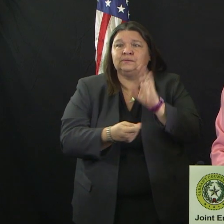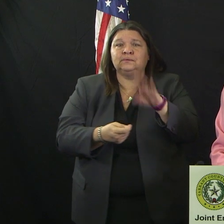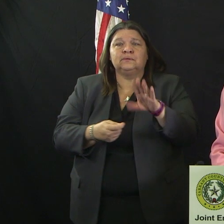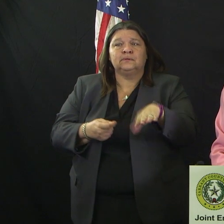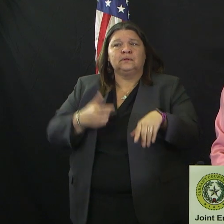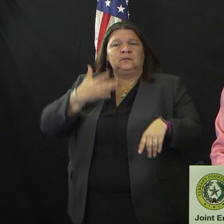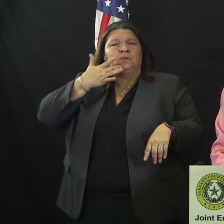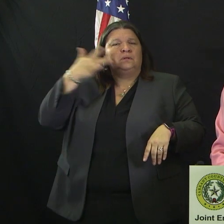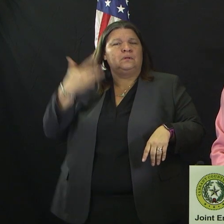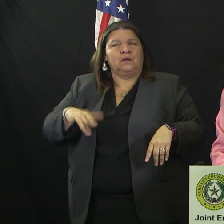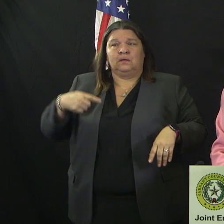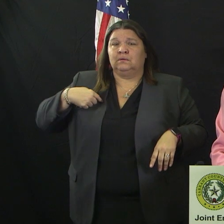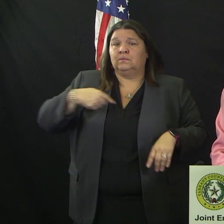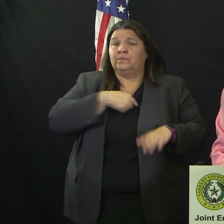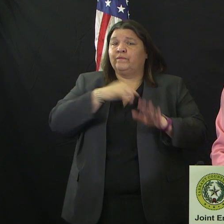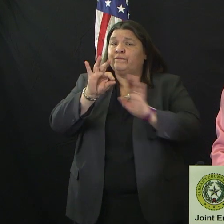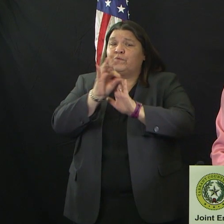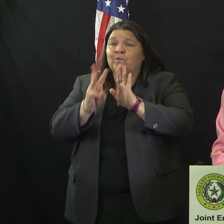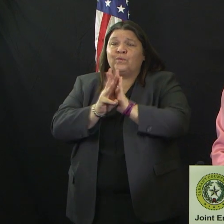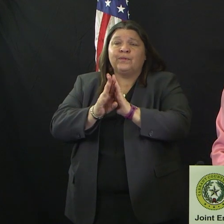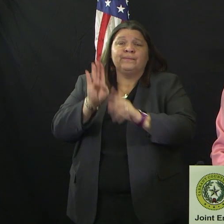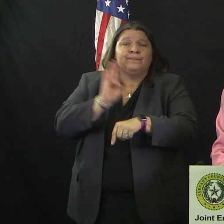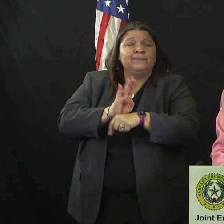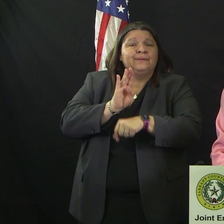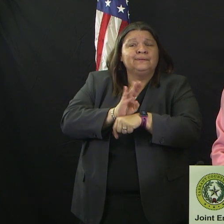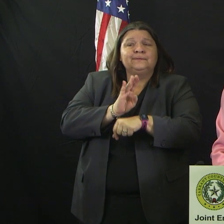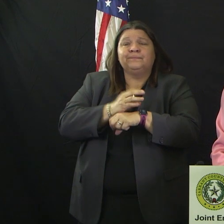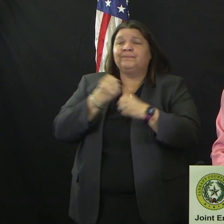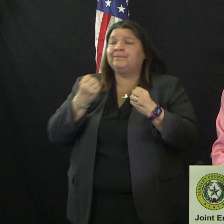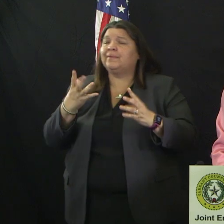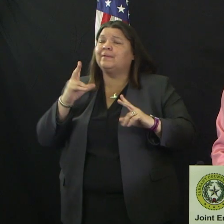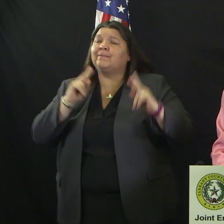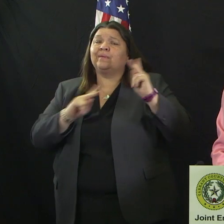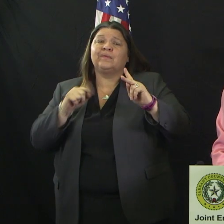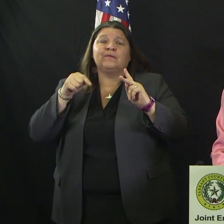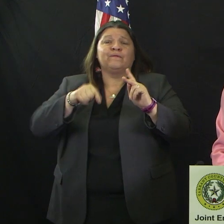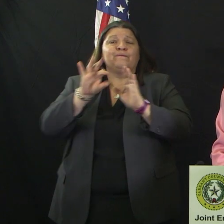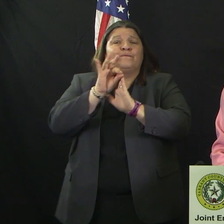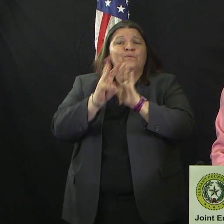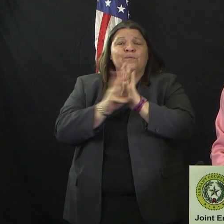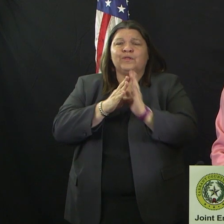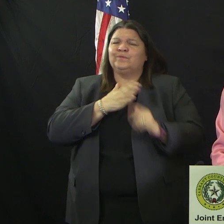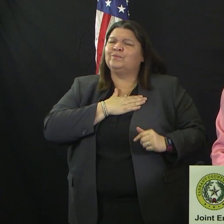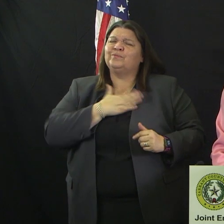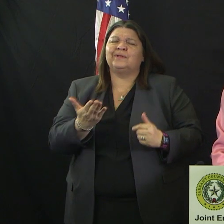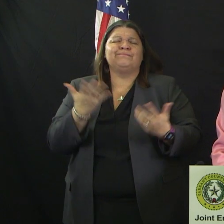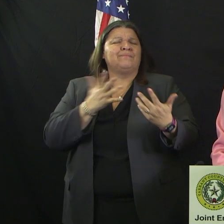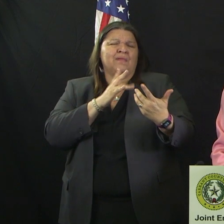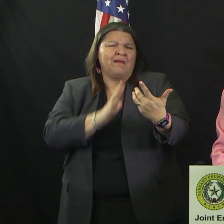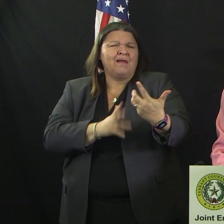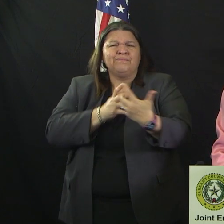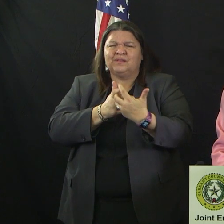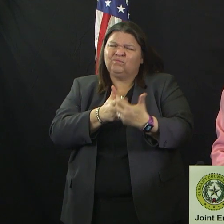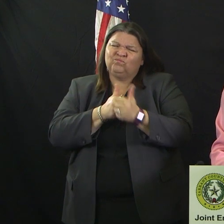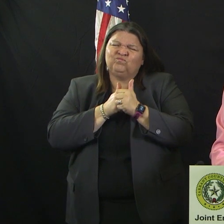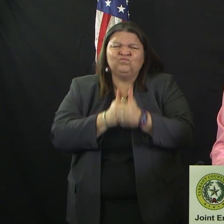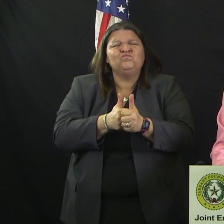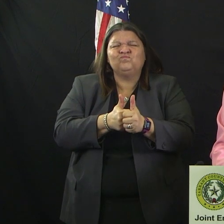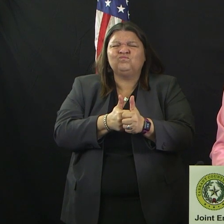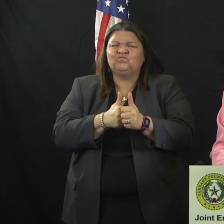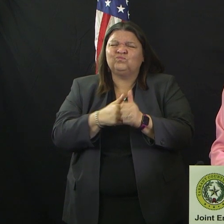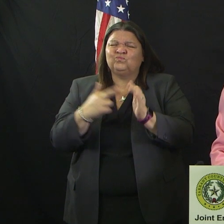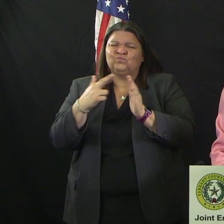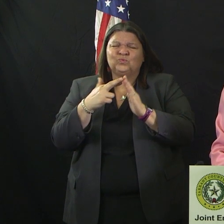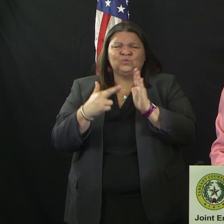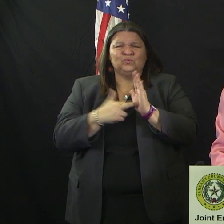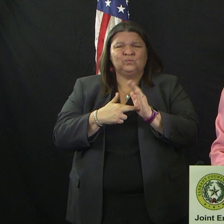have made voluntary and significant changes in their daily life. You are practicing social distancing. You're staying